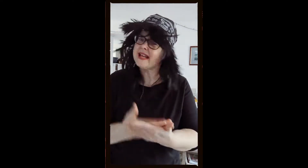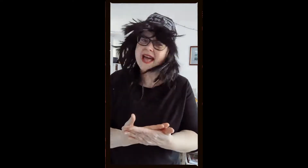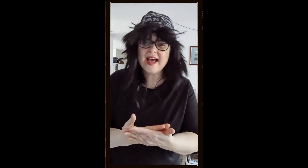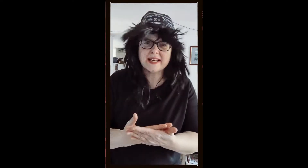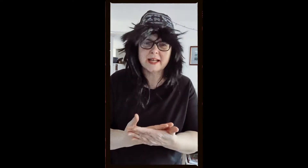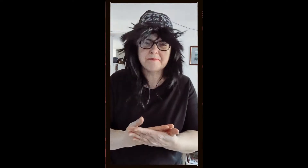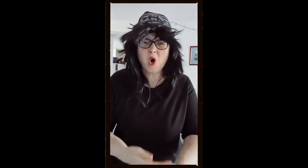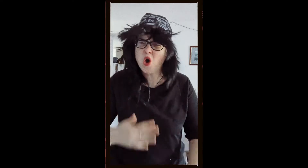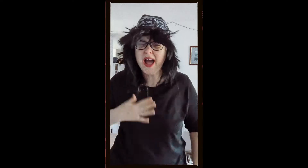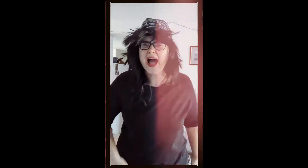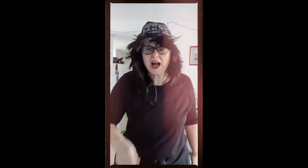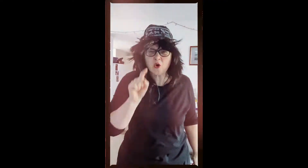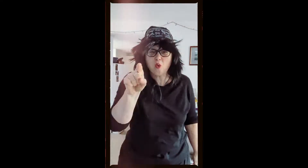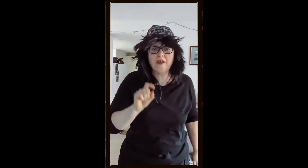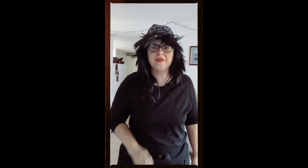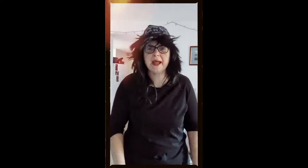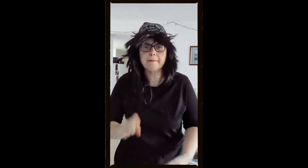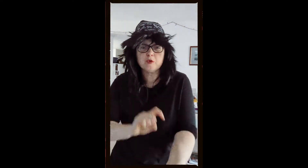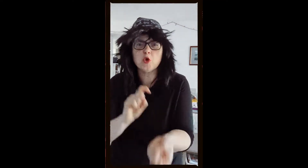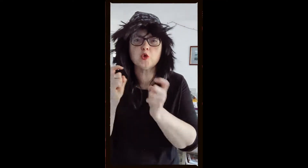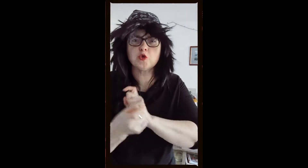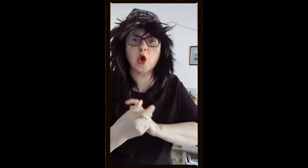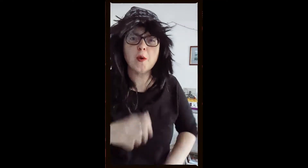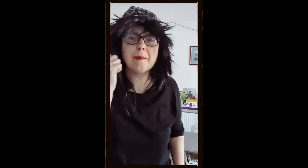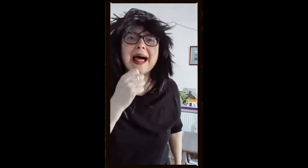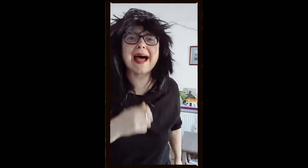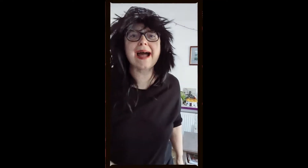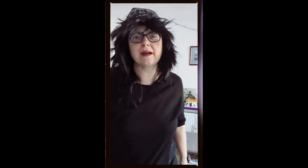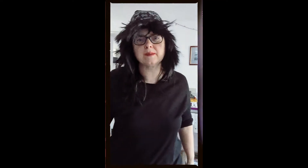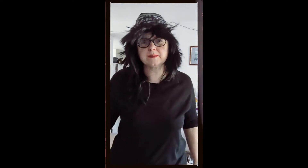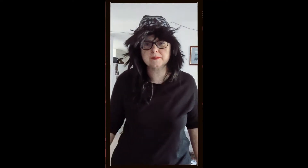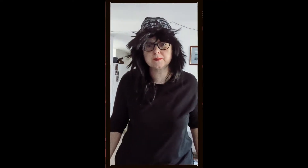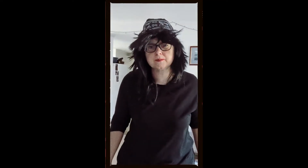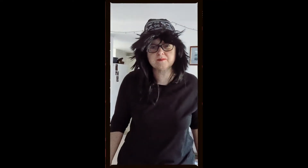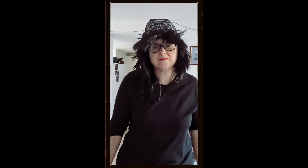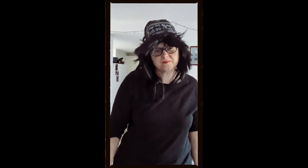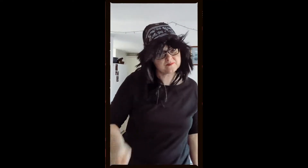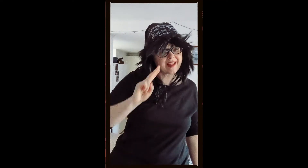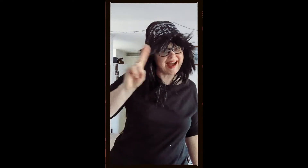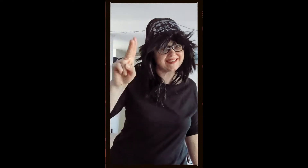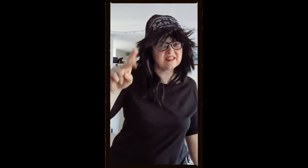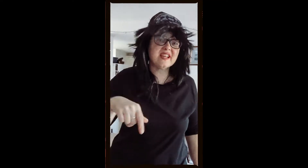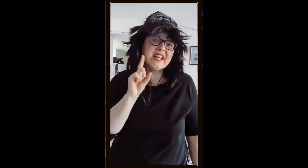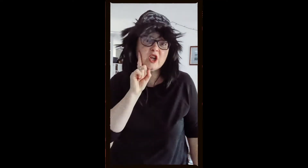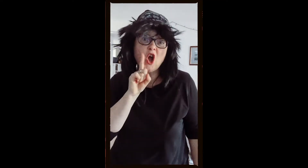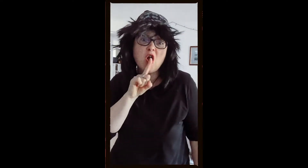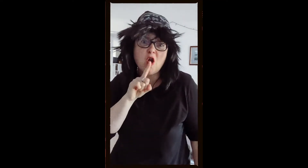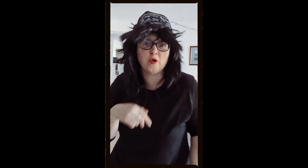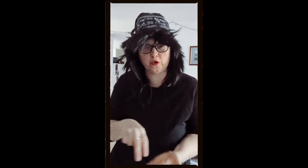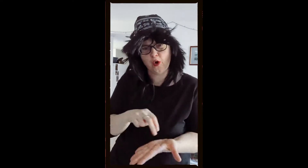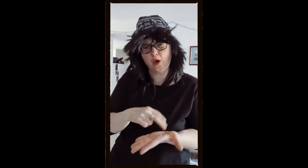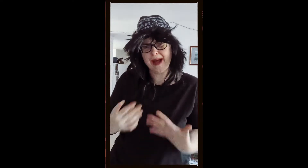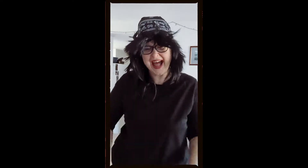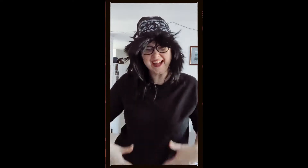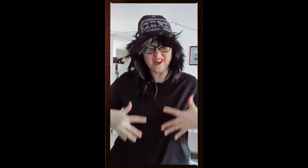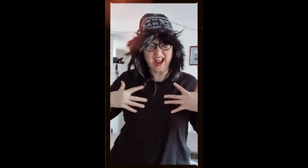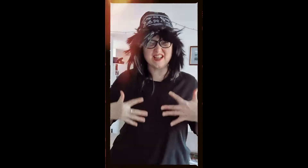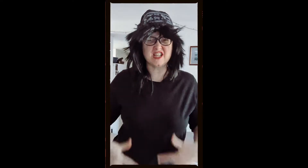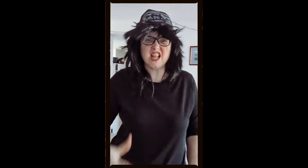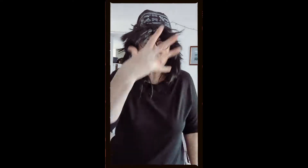anymore, I want them to turn black I see the girls, the widest in